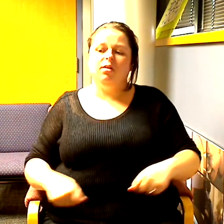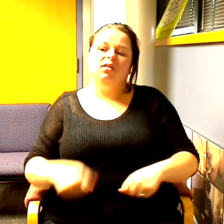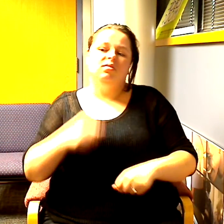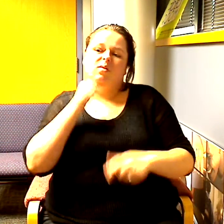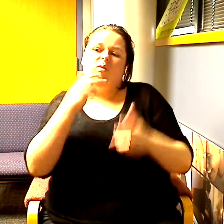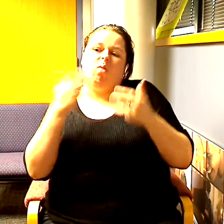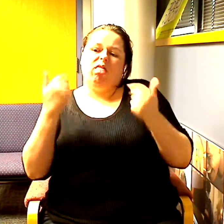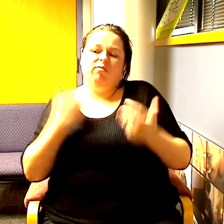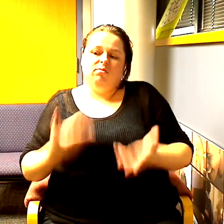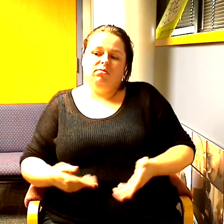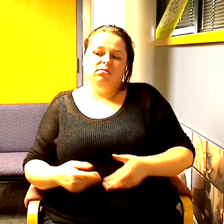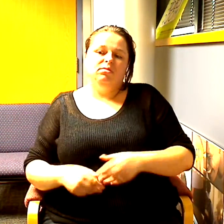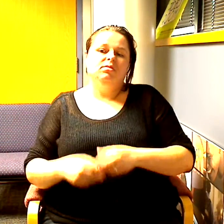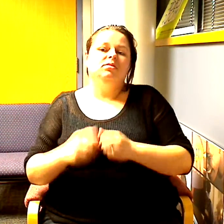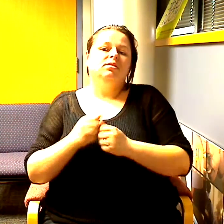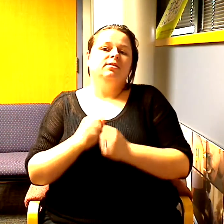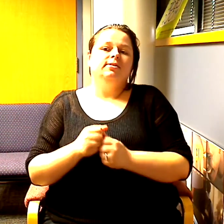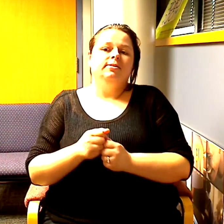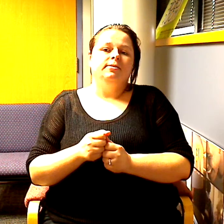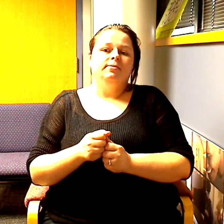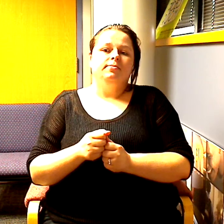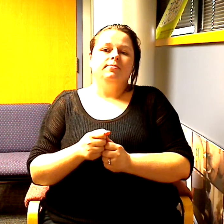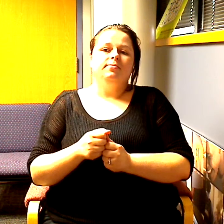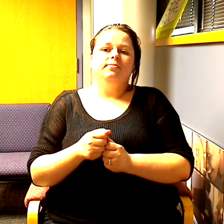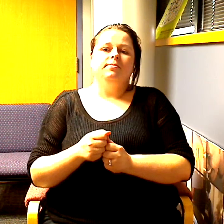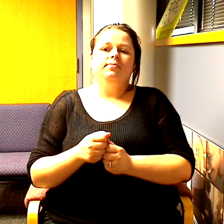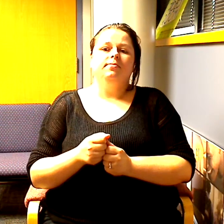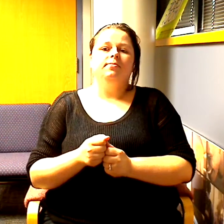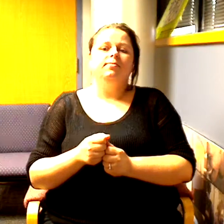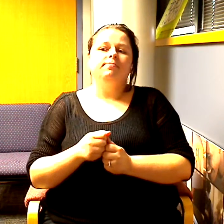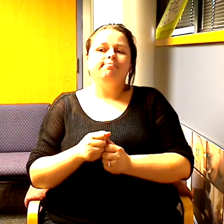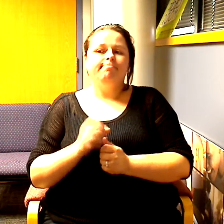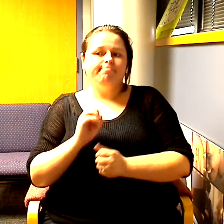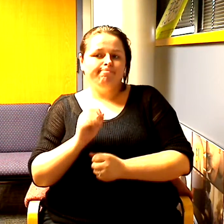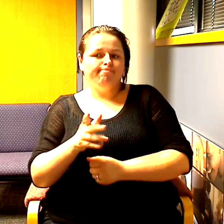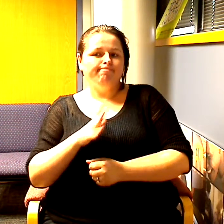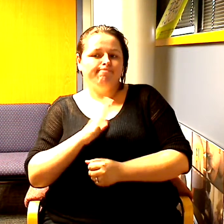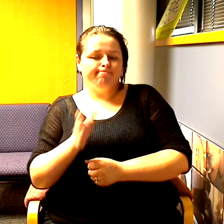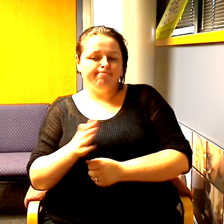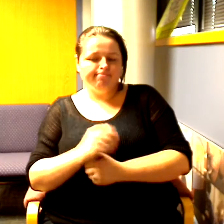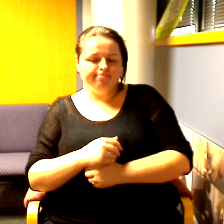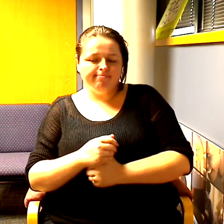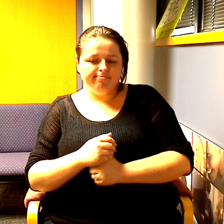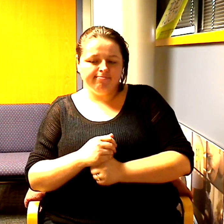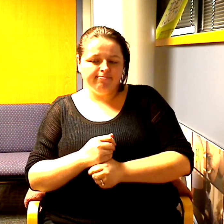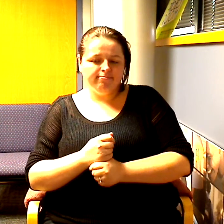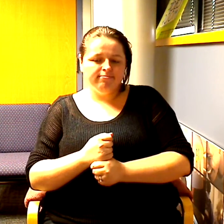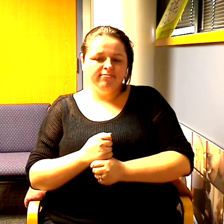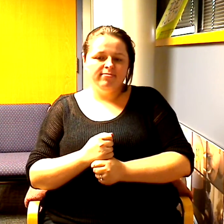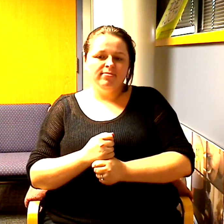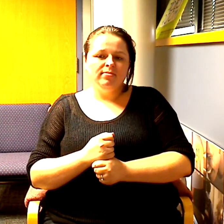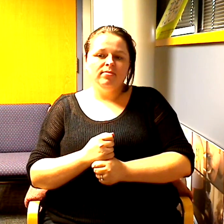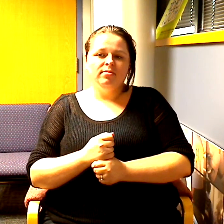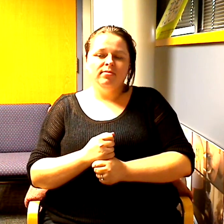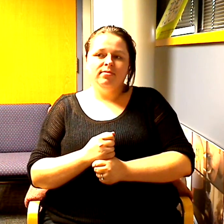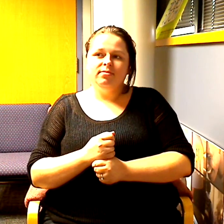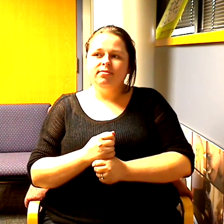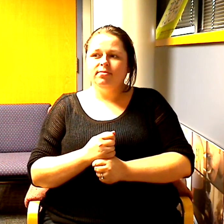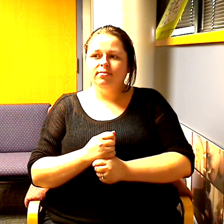head all right so why did I do